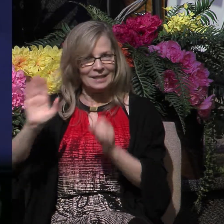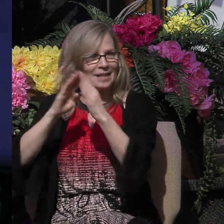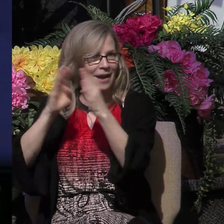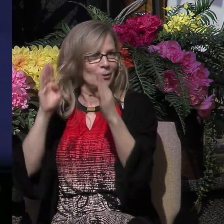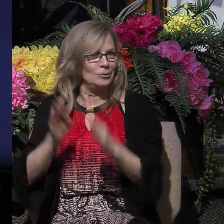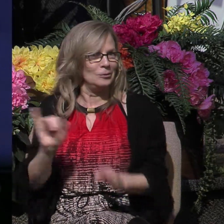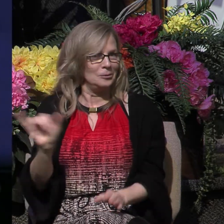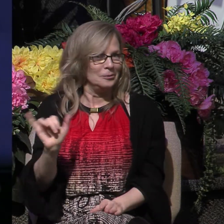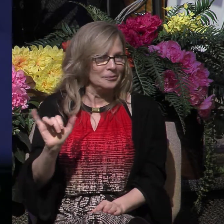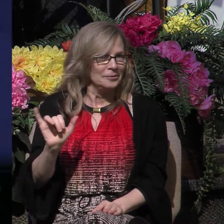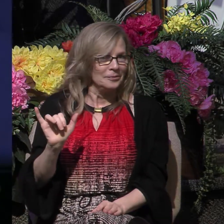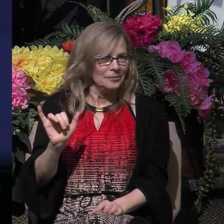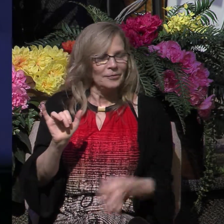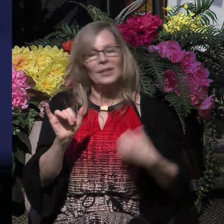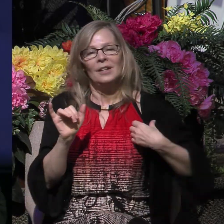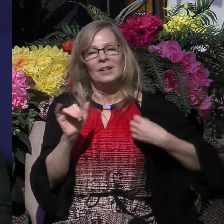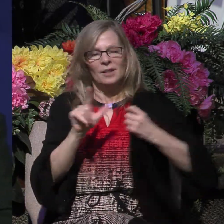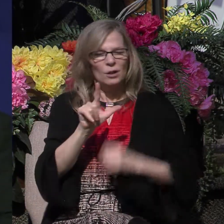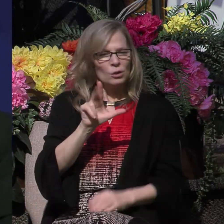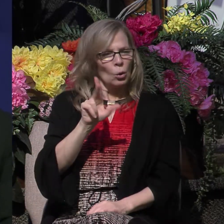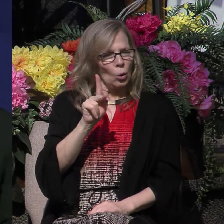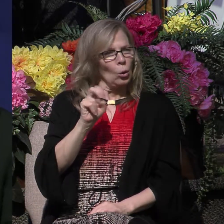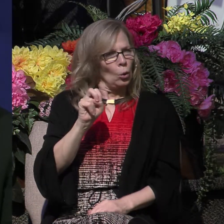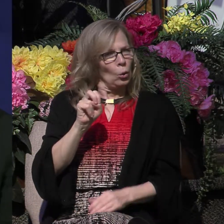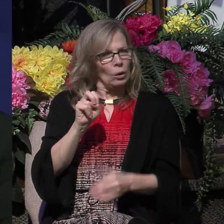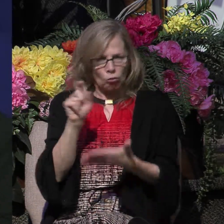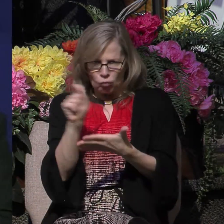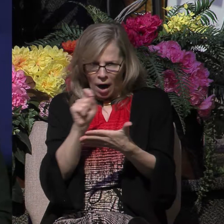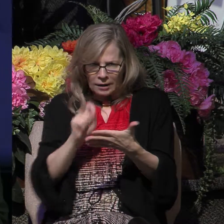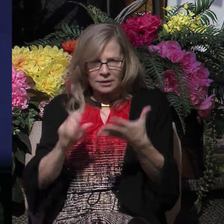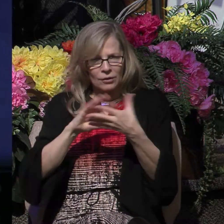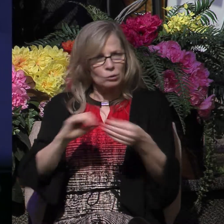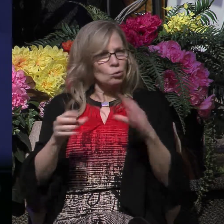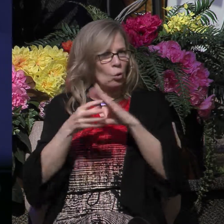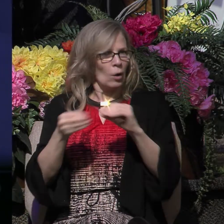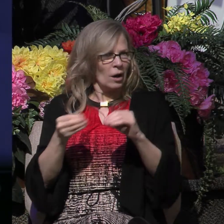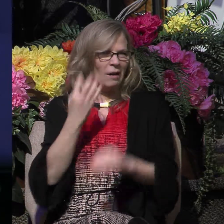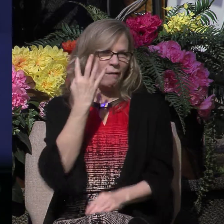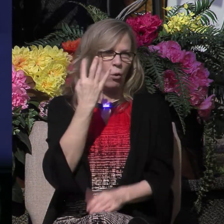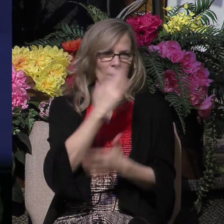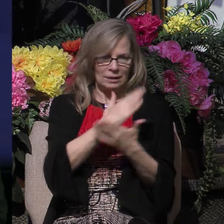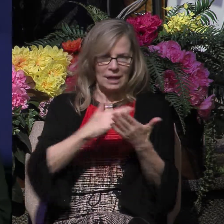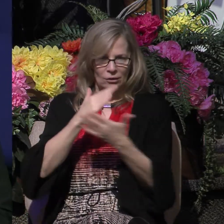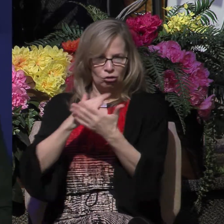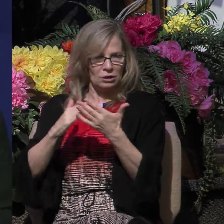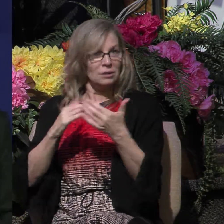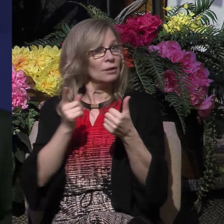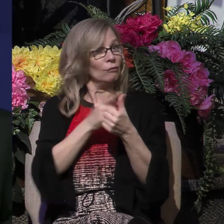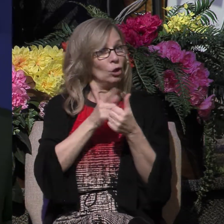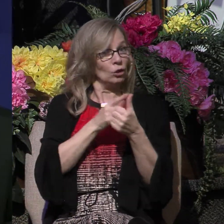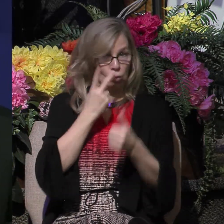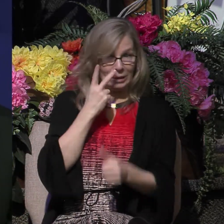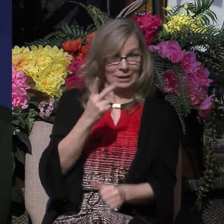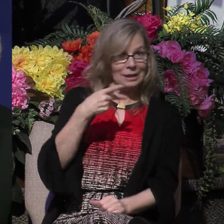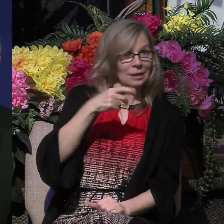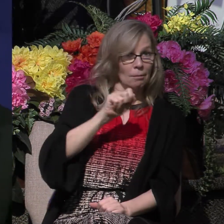the story, the narrative of the jailer's conversion in four sections. First, we see Paul and Silas being physically